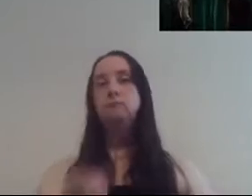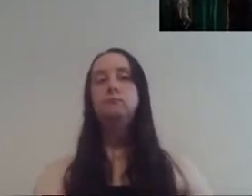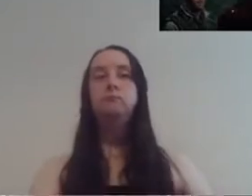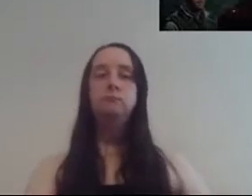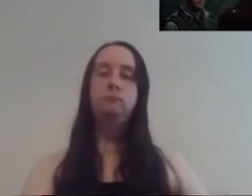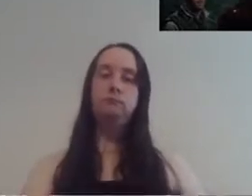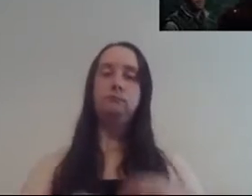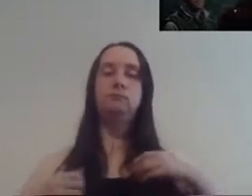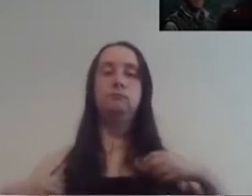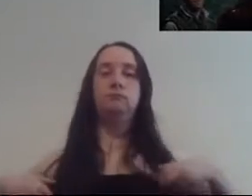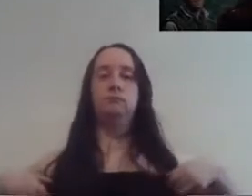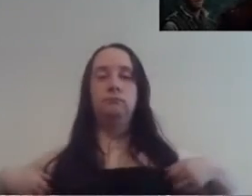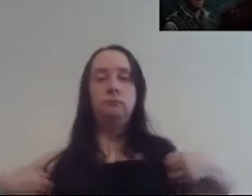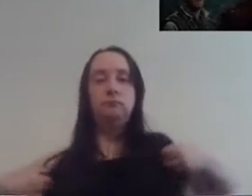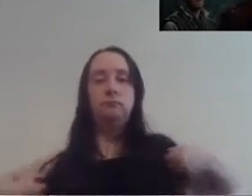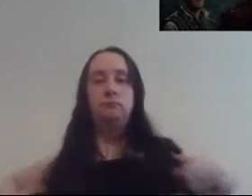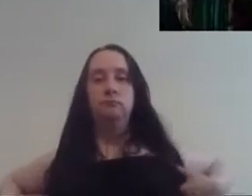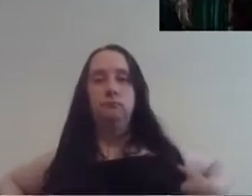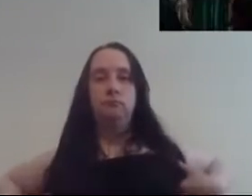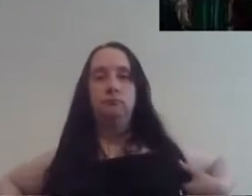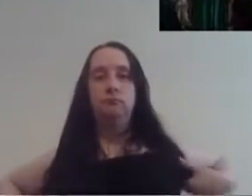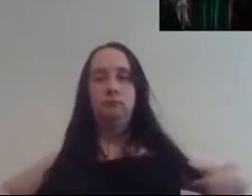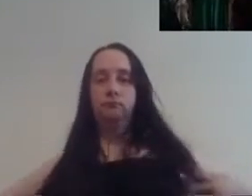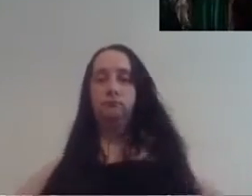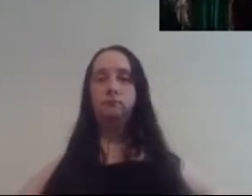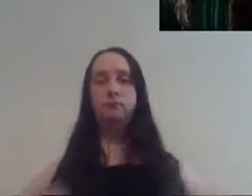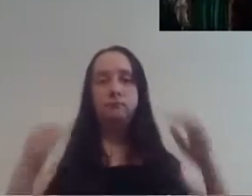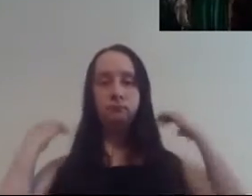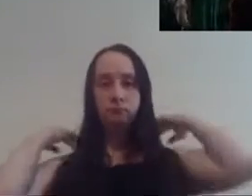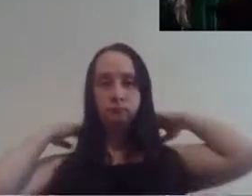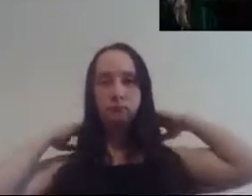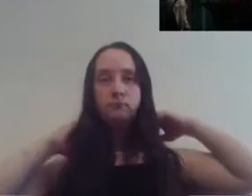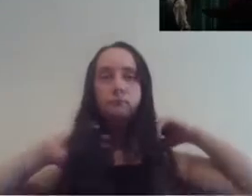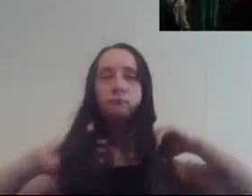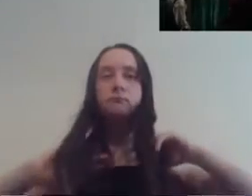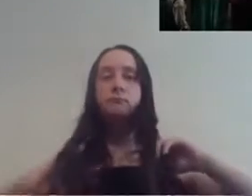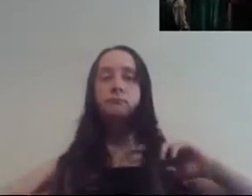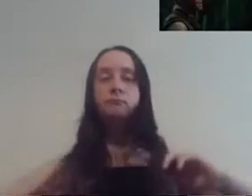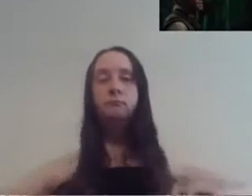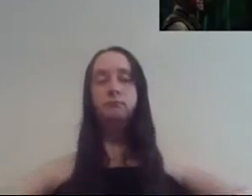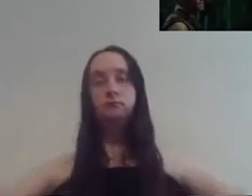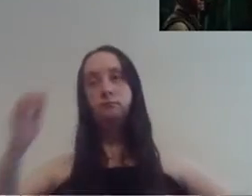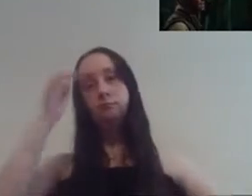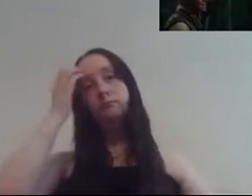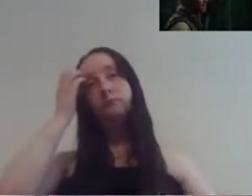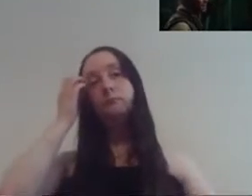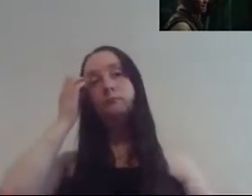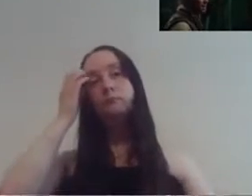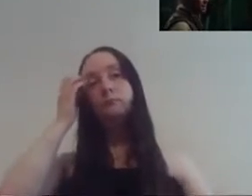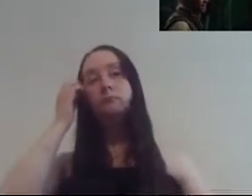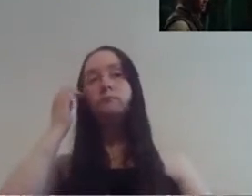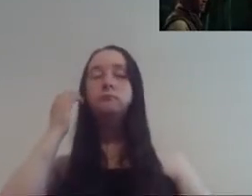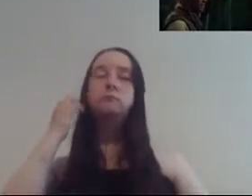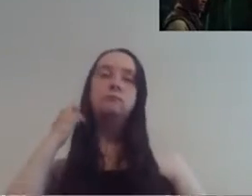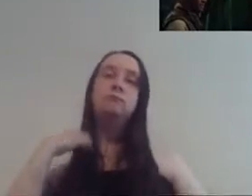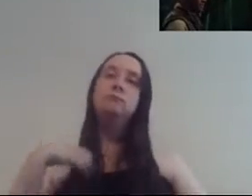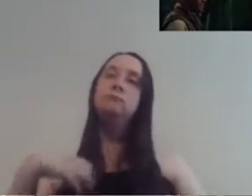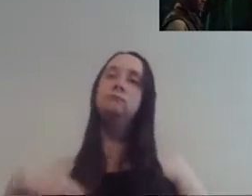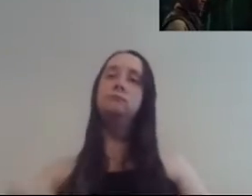needed you well and if your wife is anything like the woman you said she is then she's gonna know what's in your heart when you get home you may be right I know